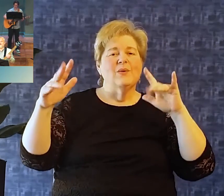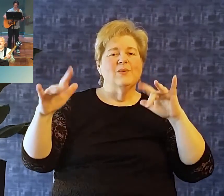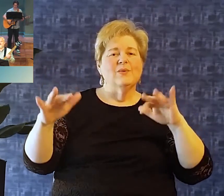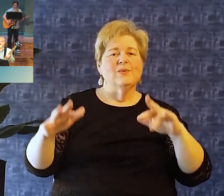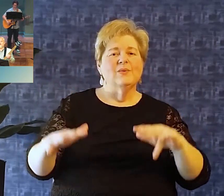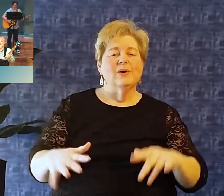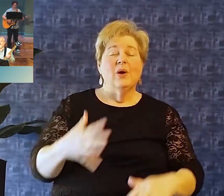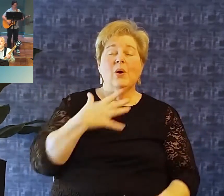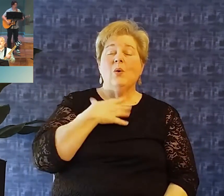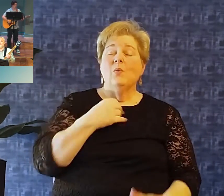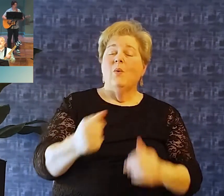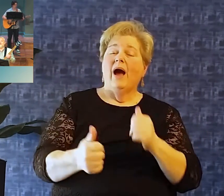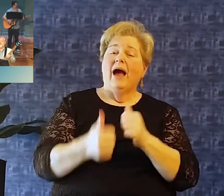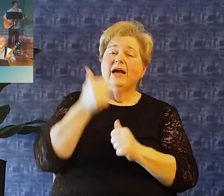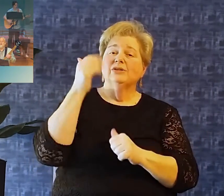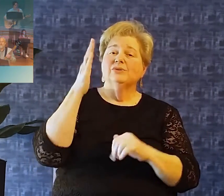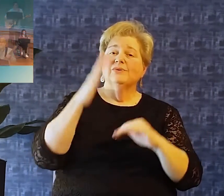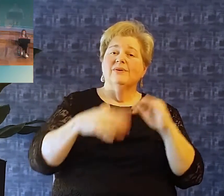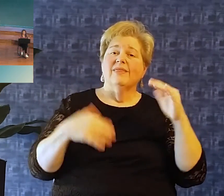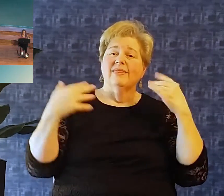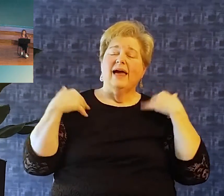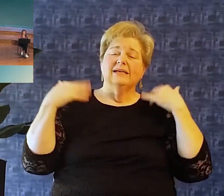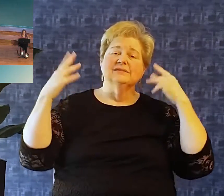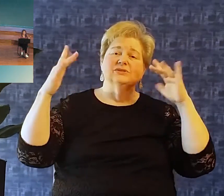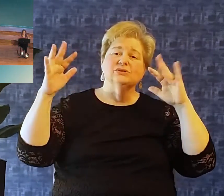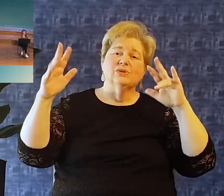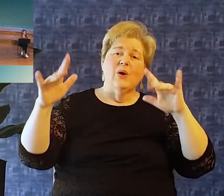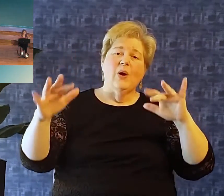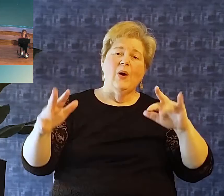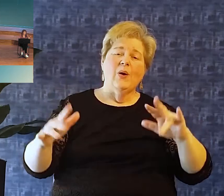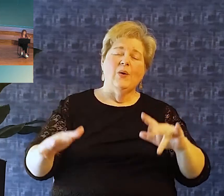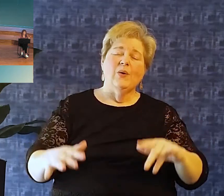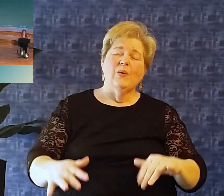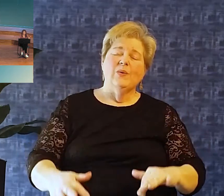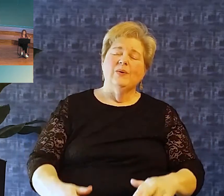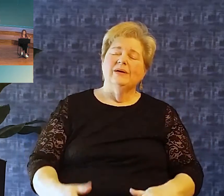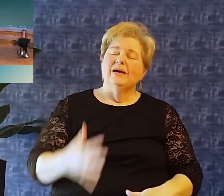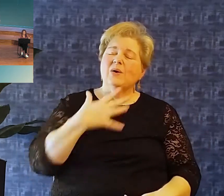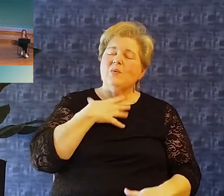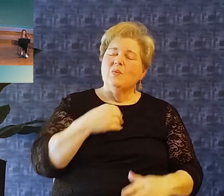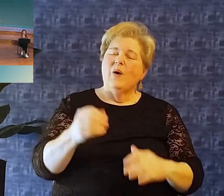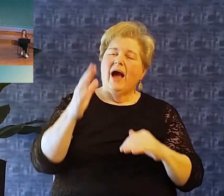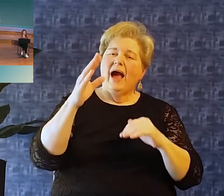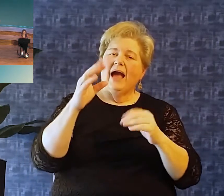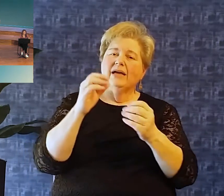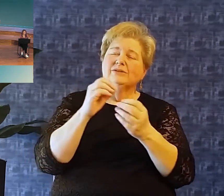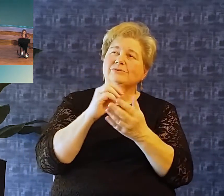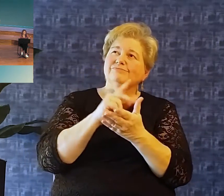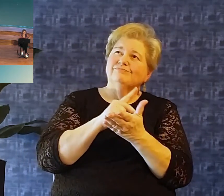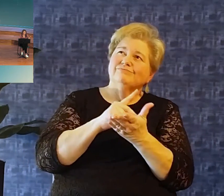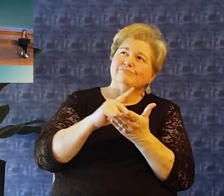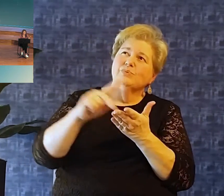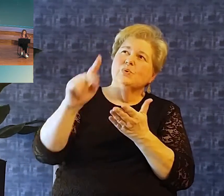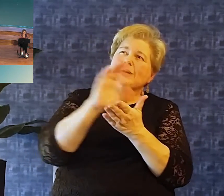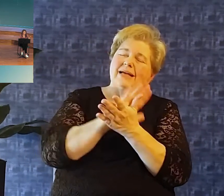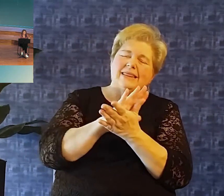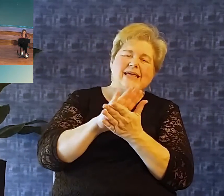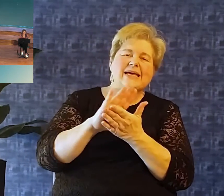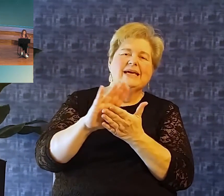snow. Whiter than snow. Yes, whiter than